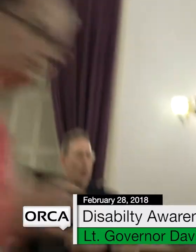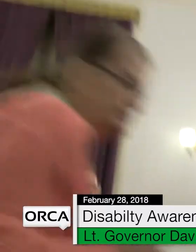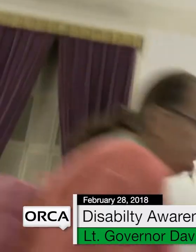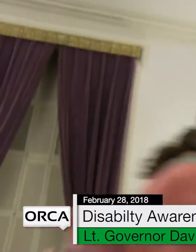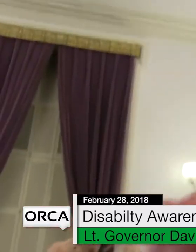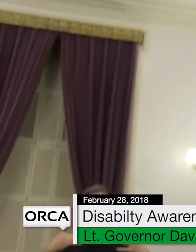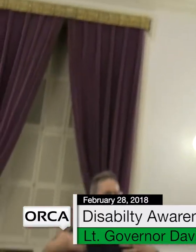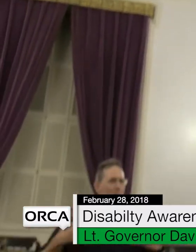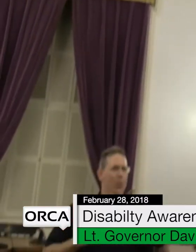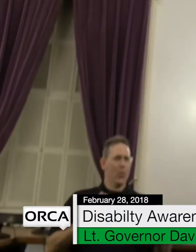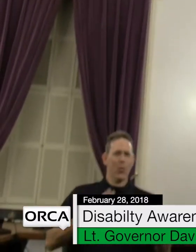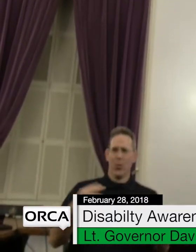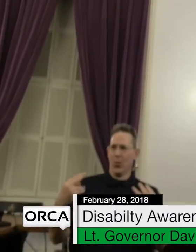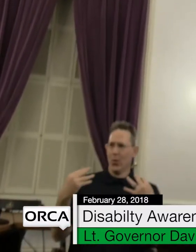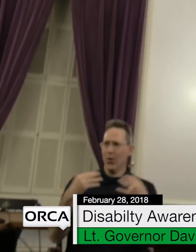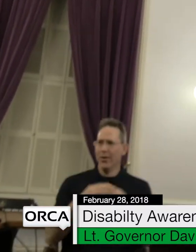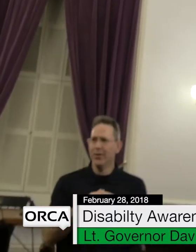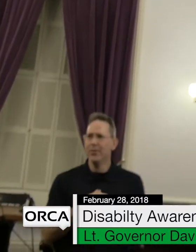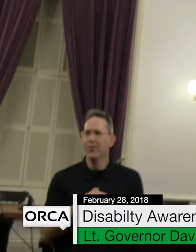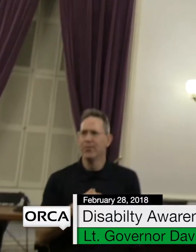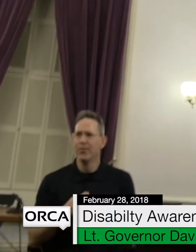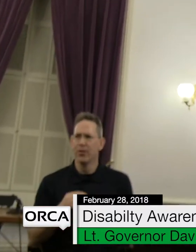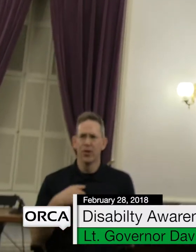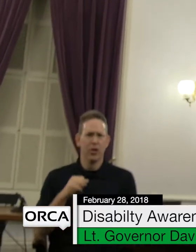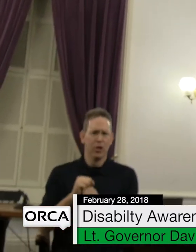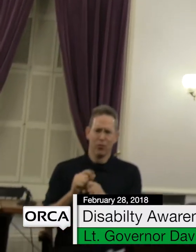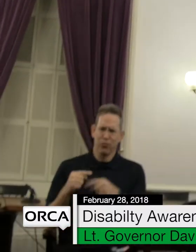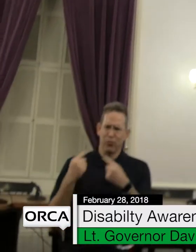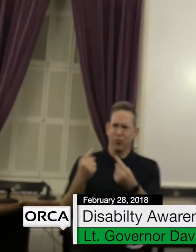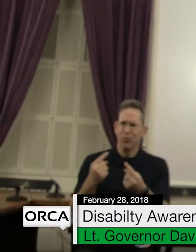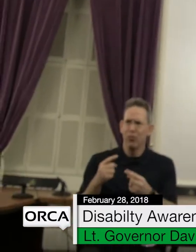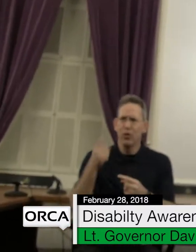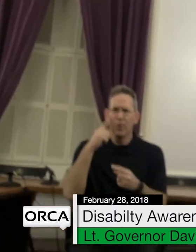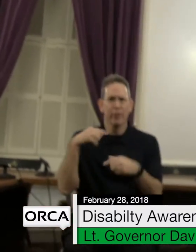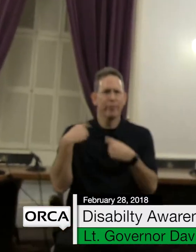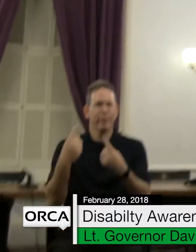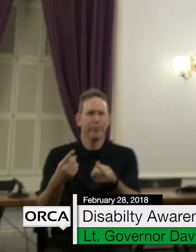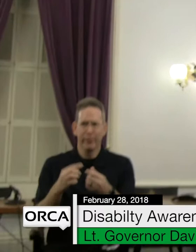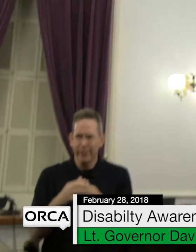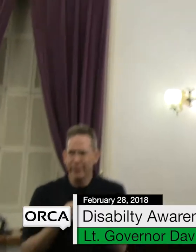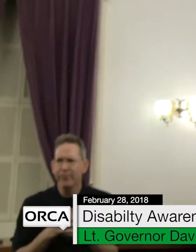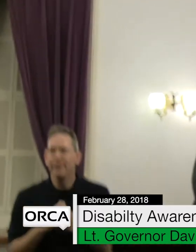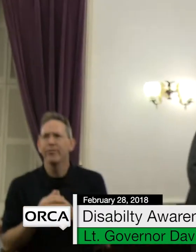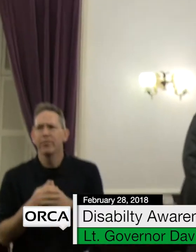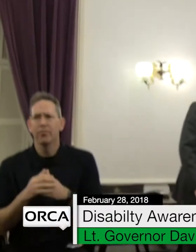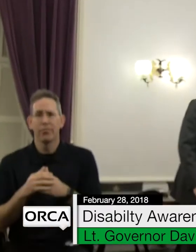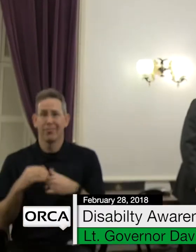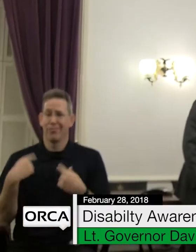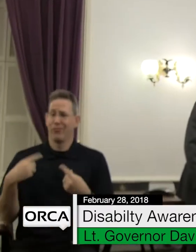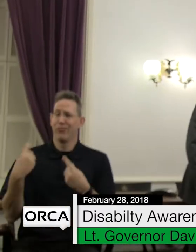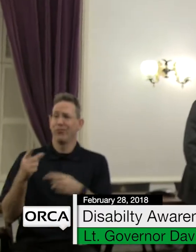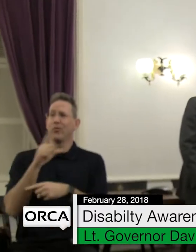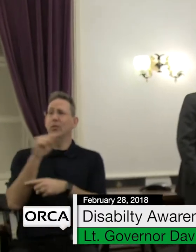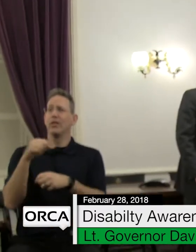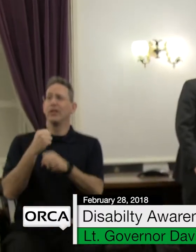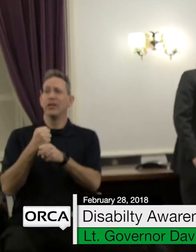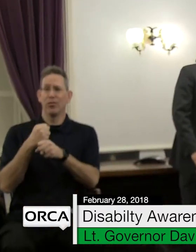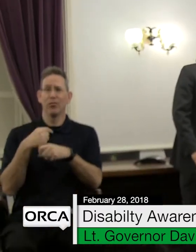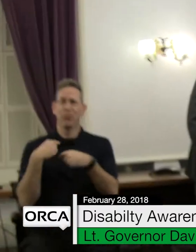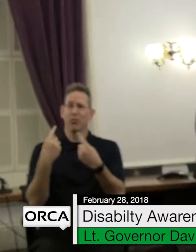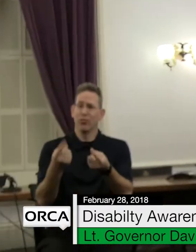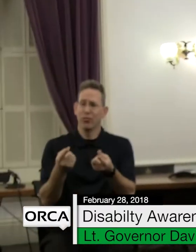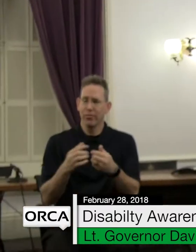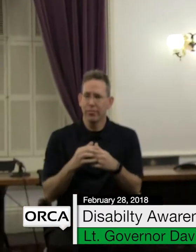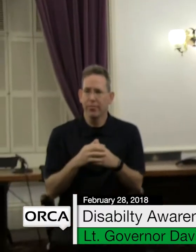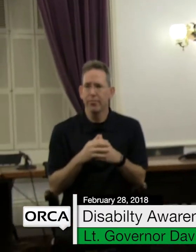Every day that I'm in office, which has now been almost 20 years, I've been thankful to the opportunity you all